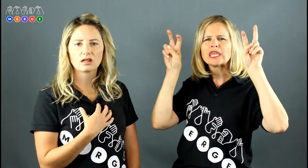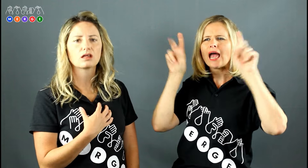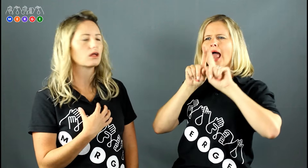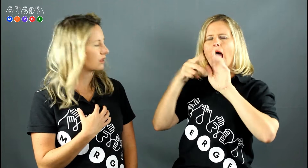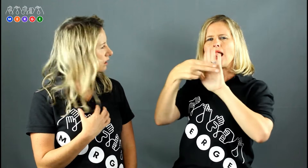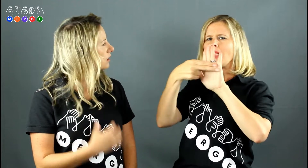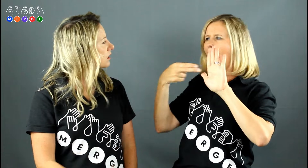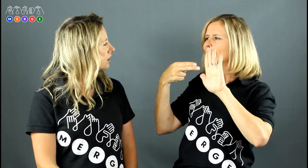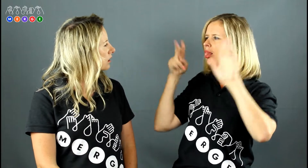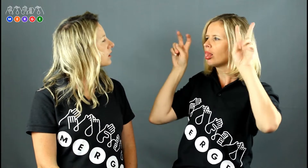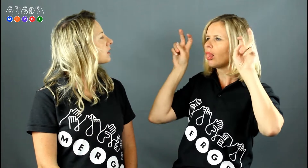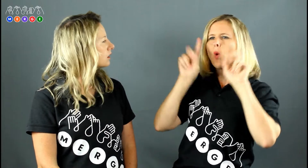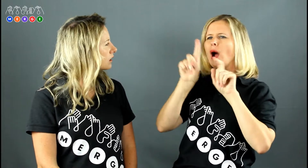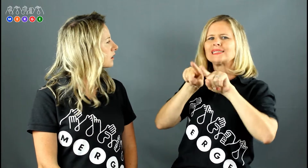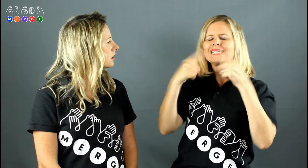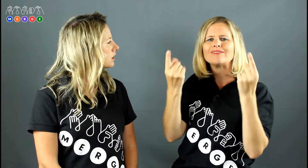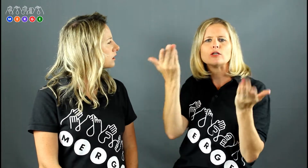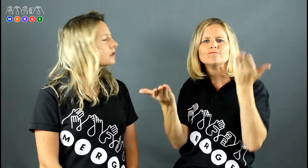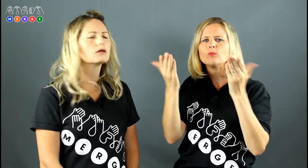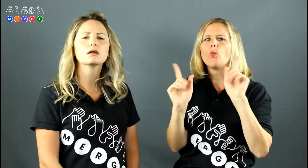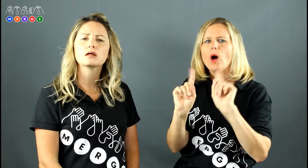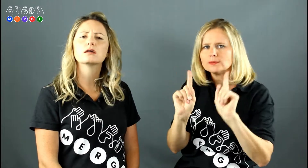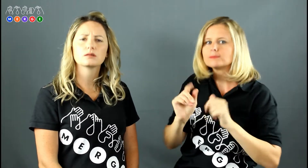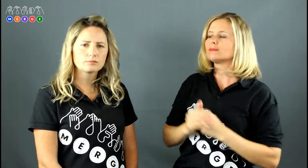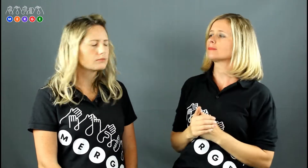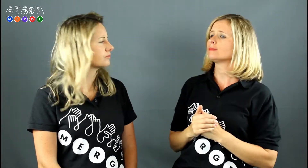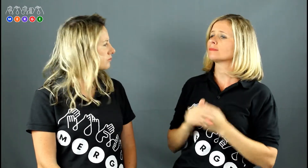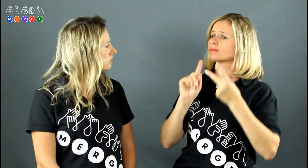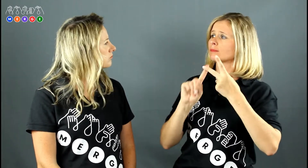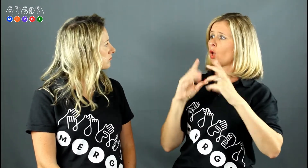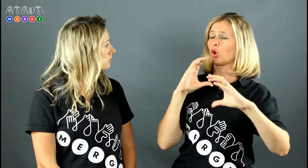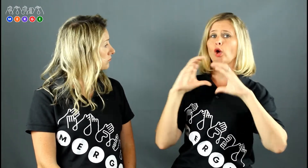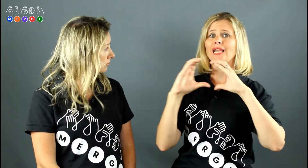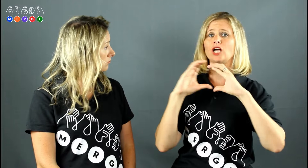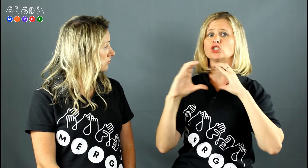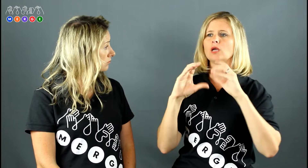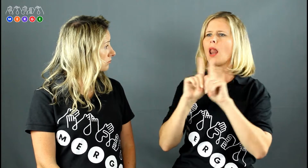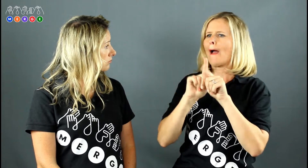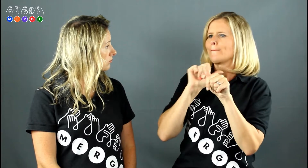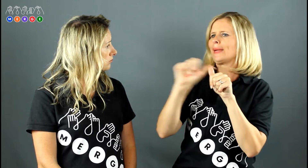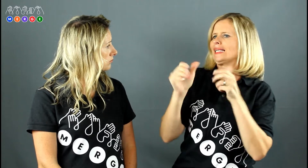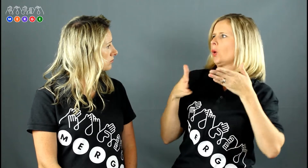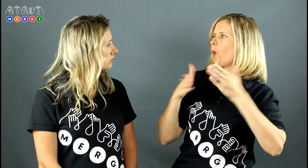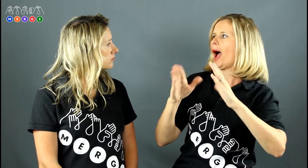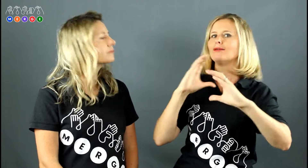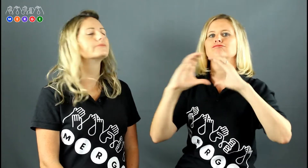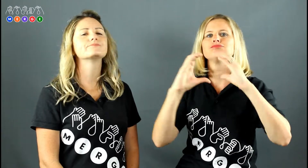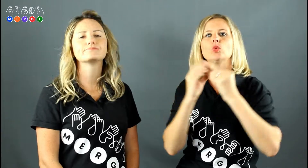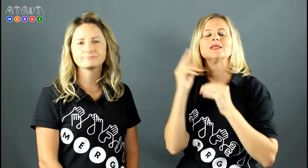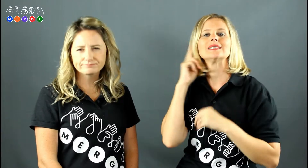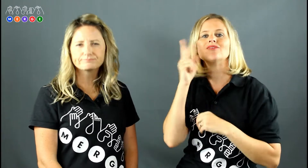the terminology relating to Deaf or Hard of Hearing. What those label means and what the difference is. Also covers communication,